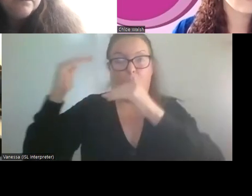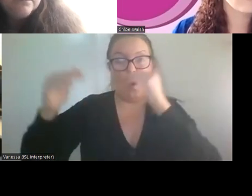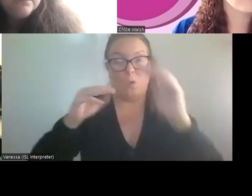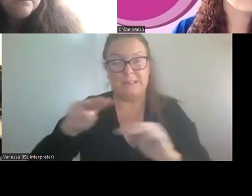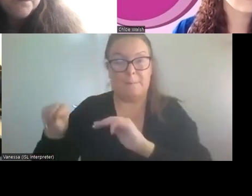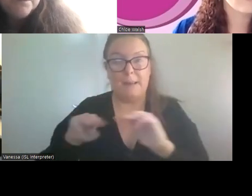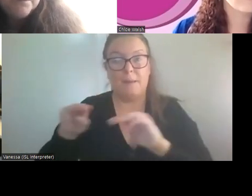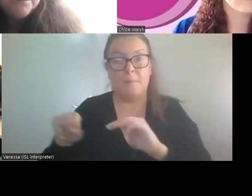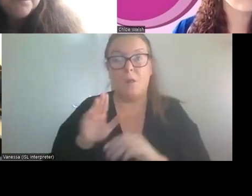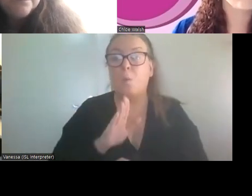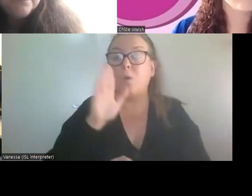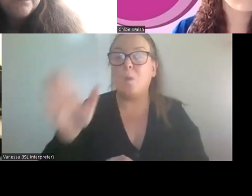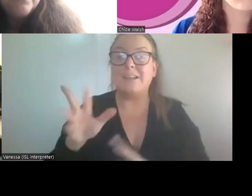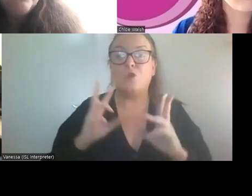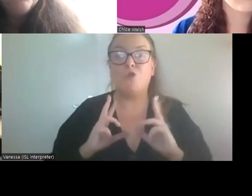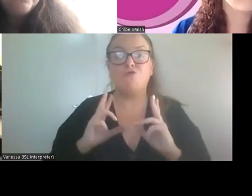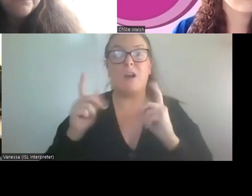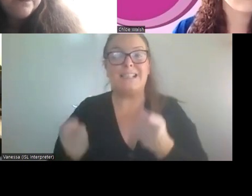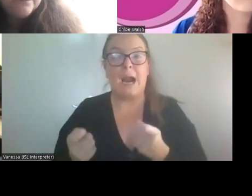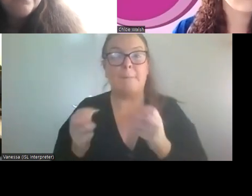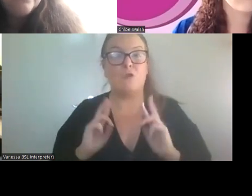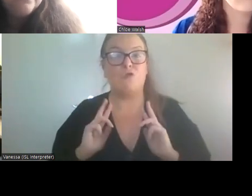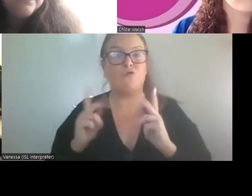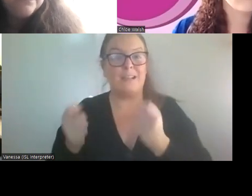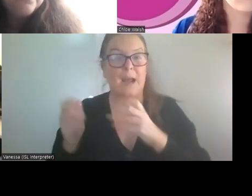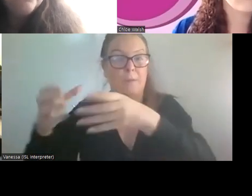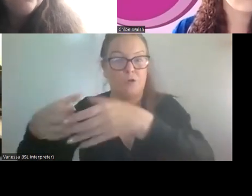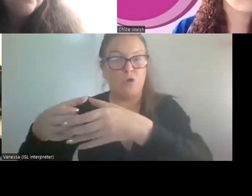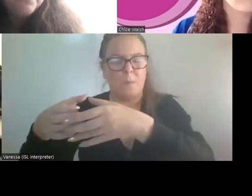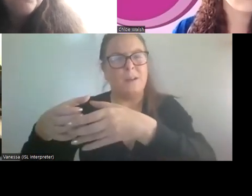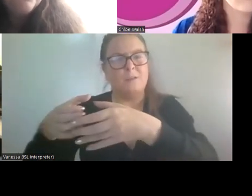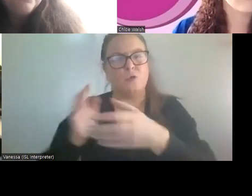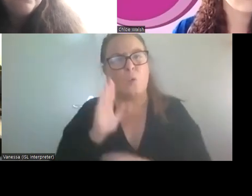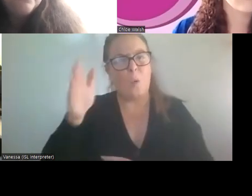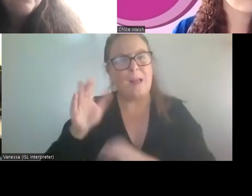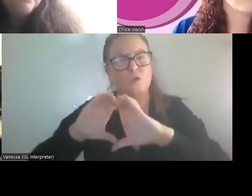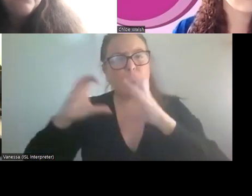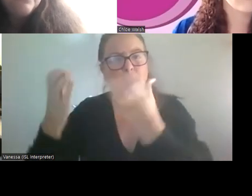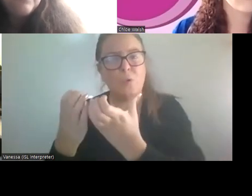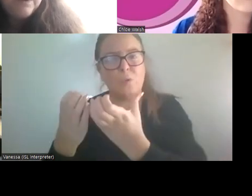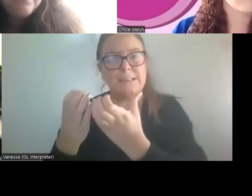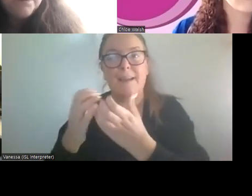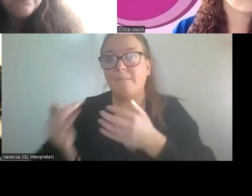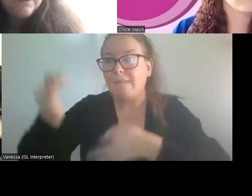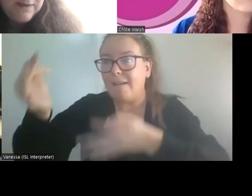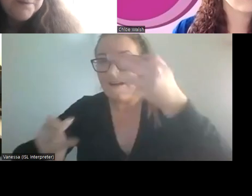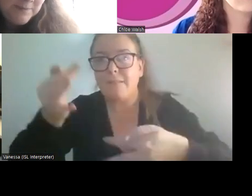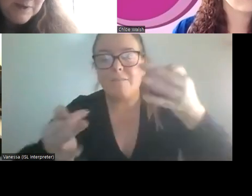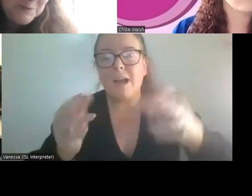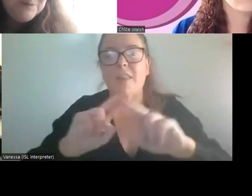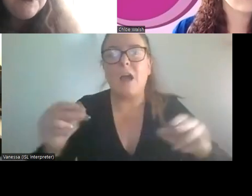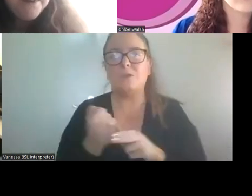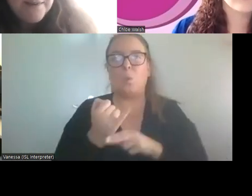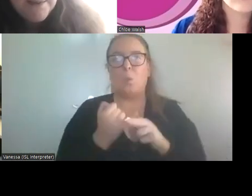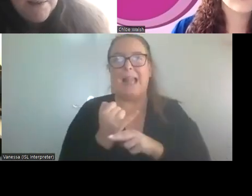group, you know, it's about getting out into the community, um, and finding people where they're at rather than waiting for them to come to you. Yeah.